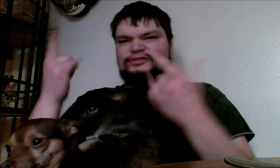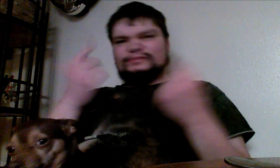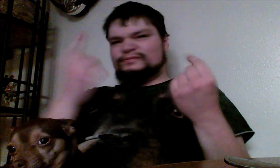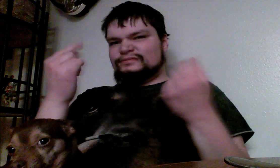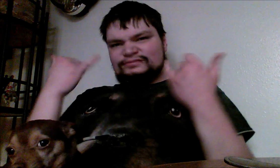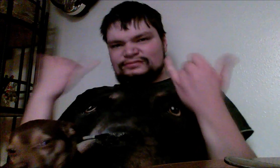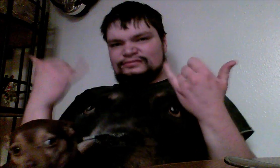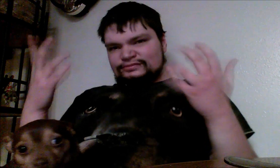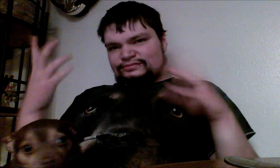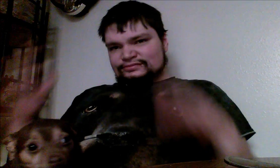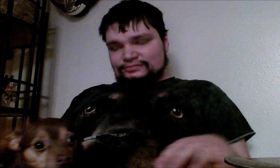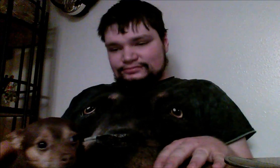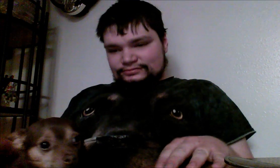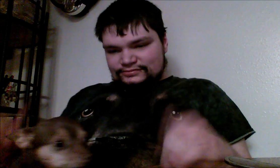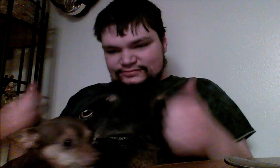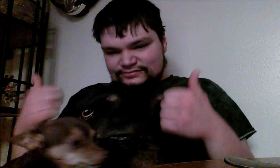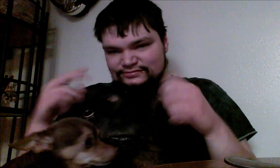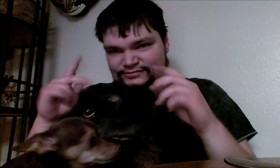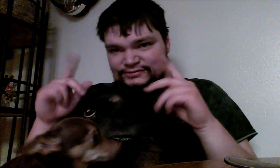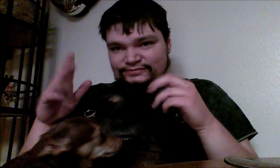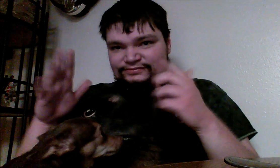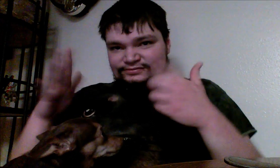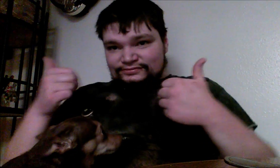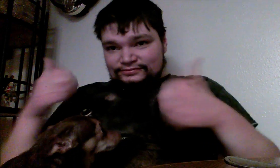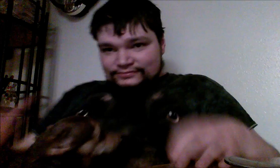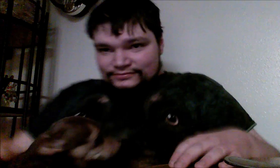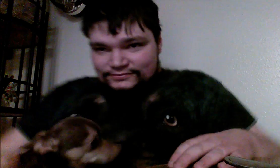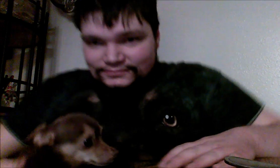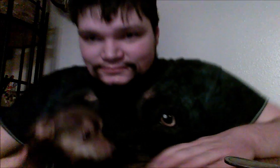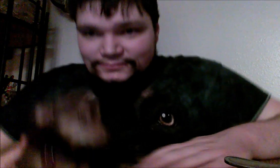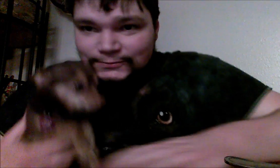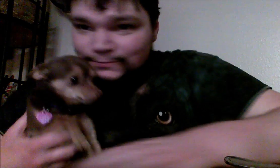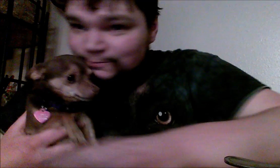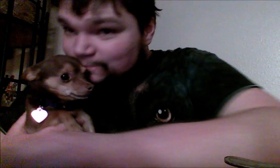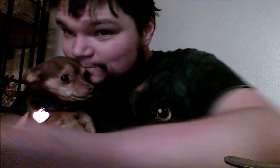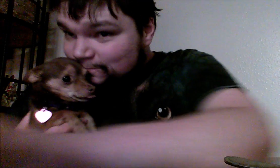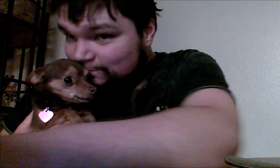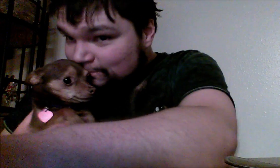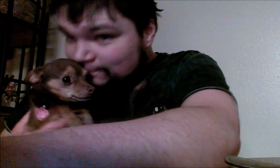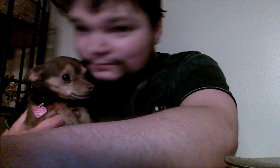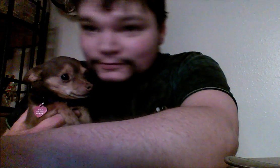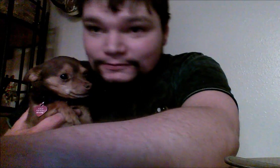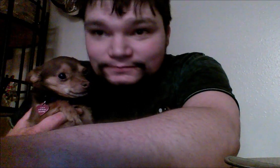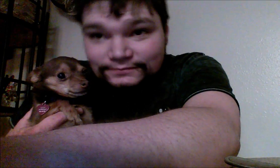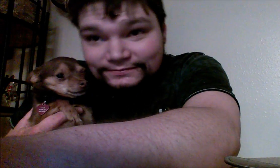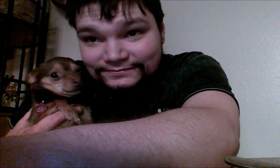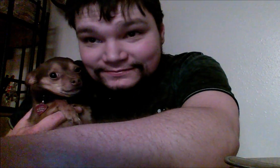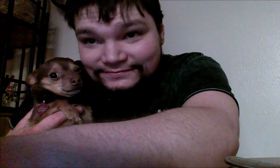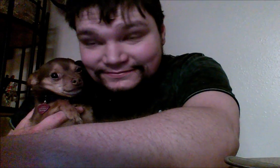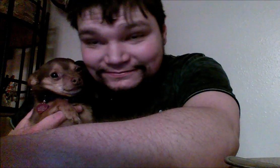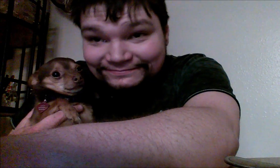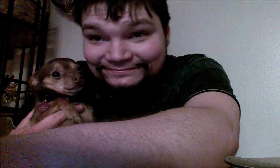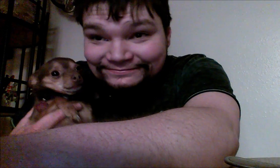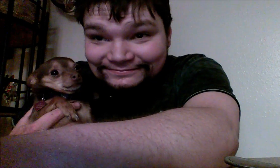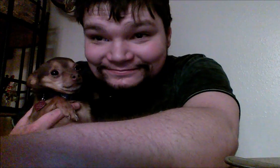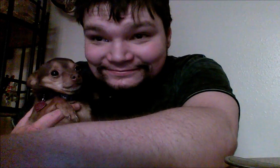Leona just alone. I think she ended up separating her patients with all of her very